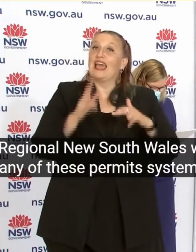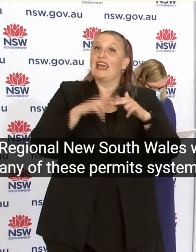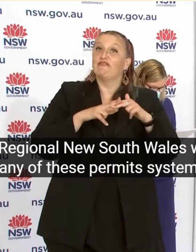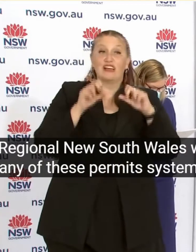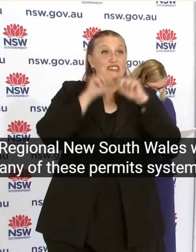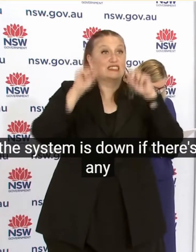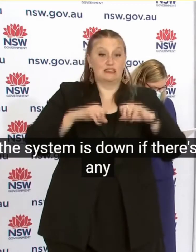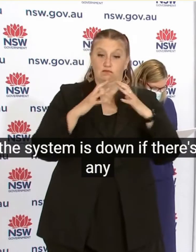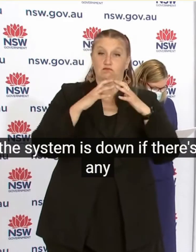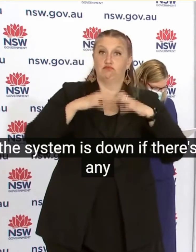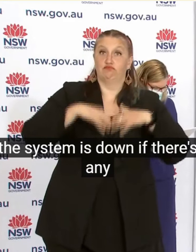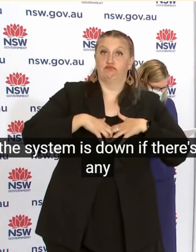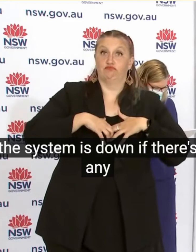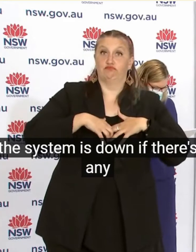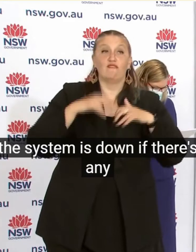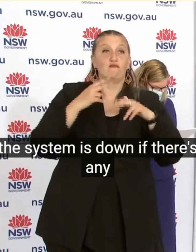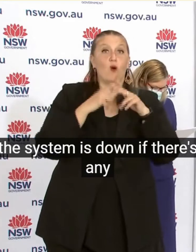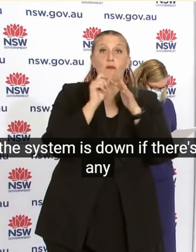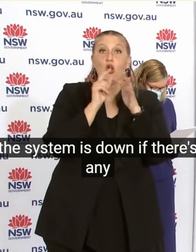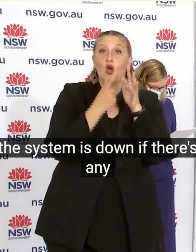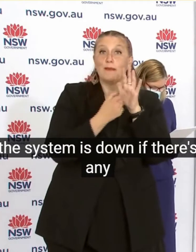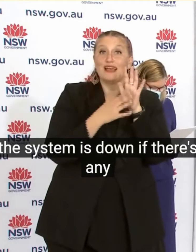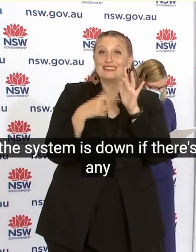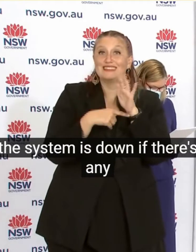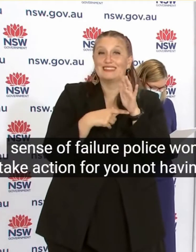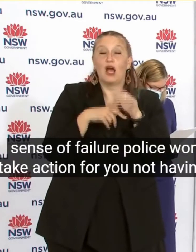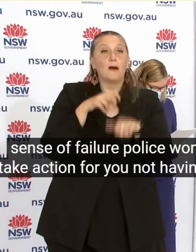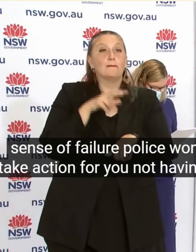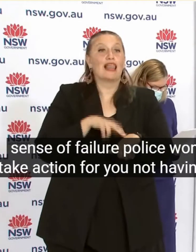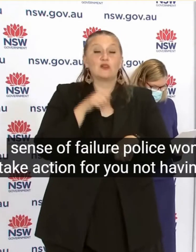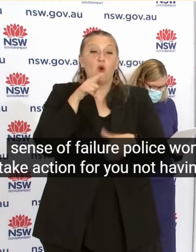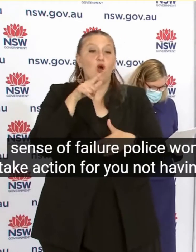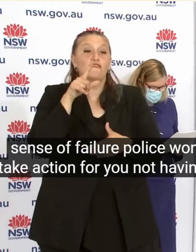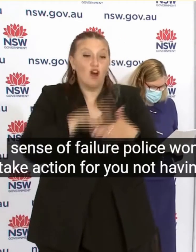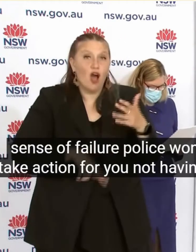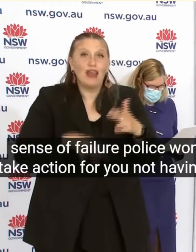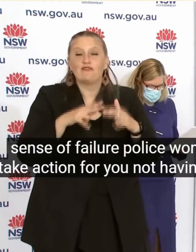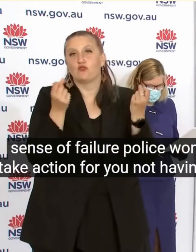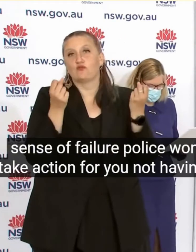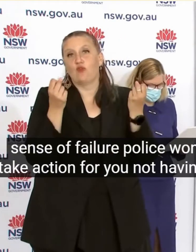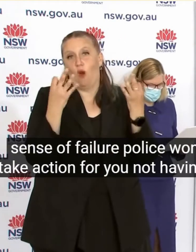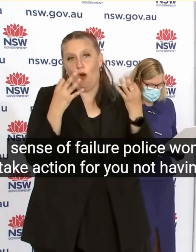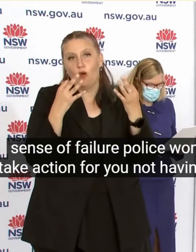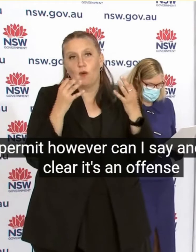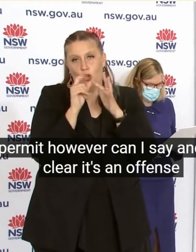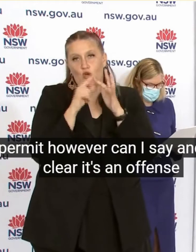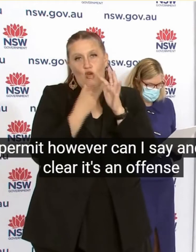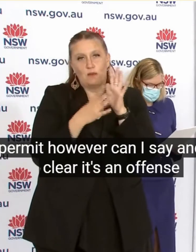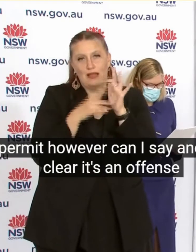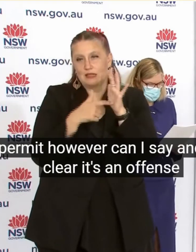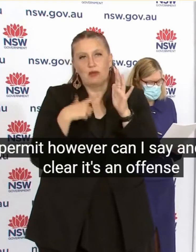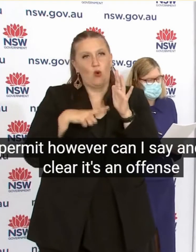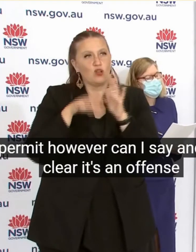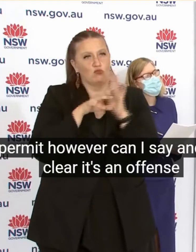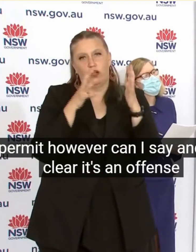If there's any sense of failure Police won't take action For you not having a permit However can I say And be